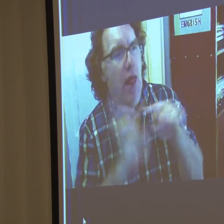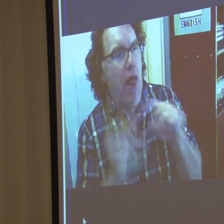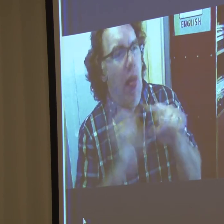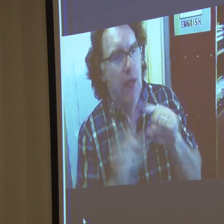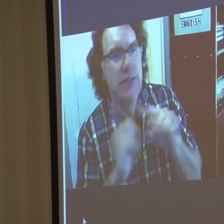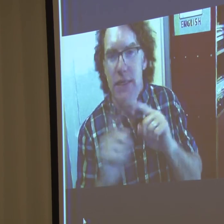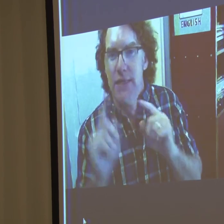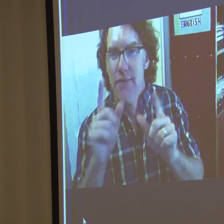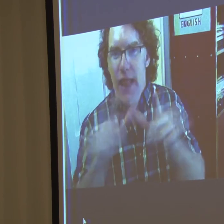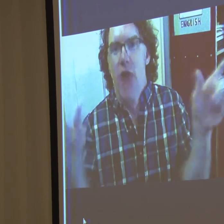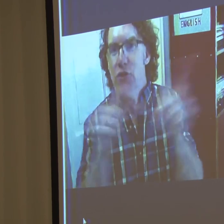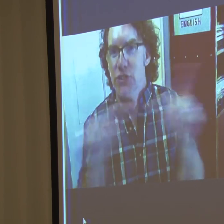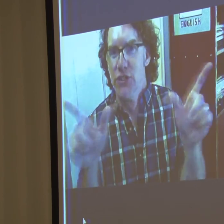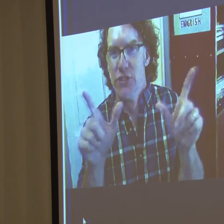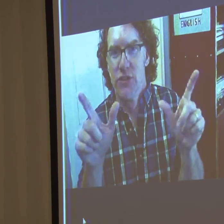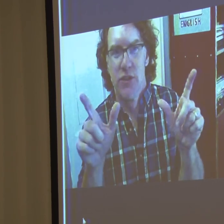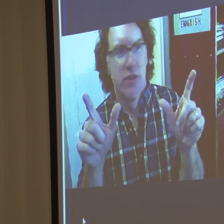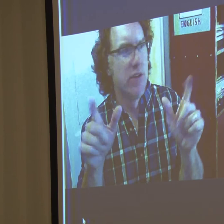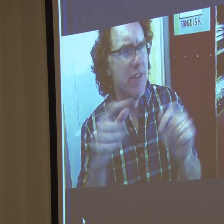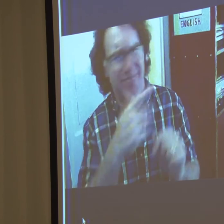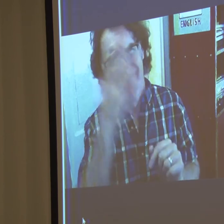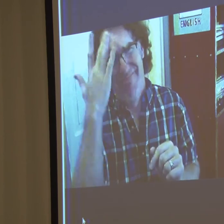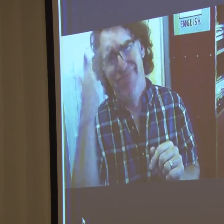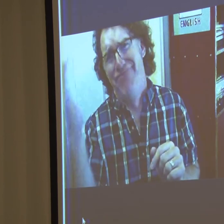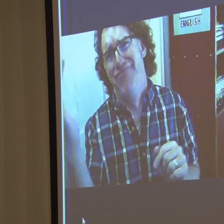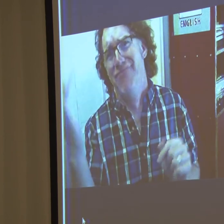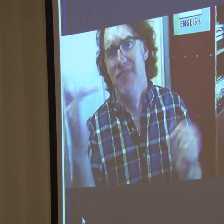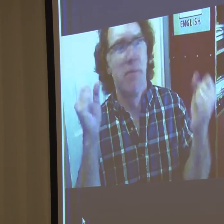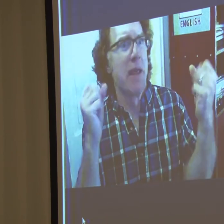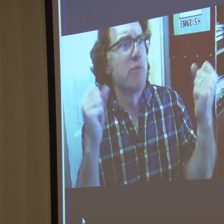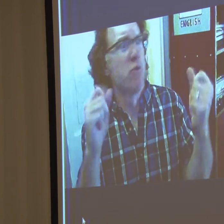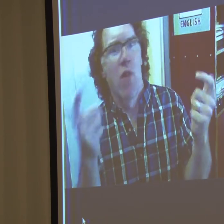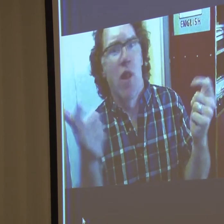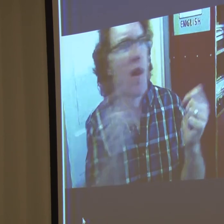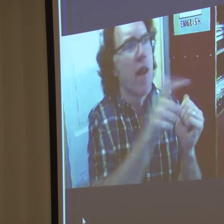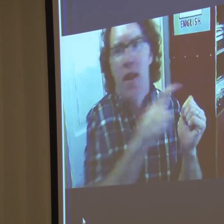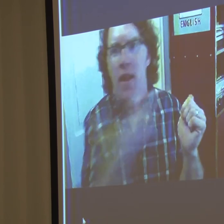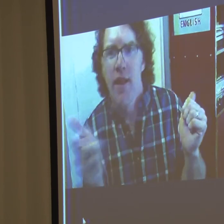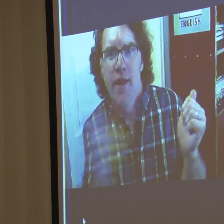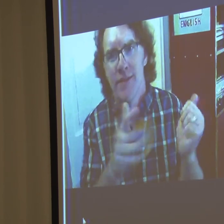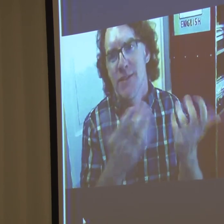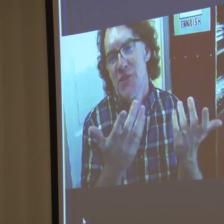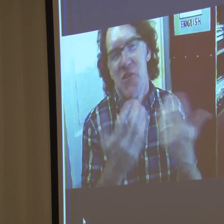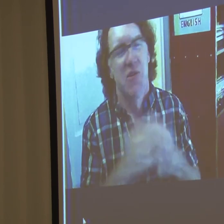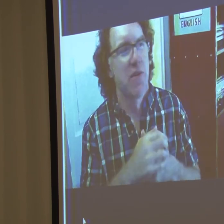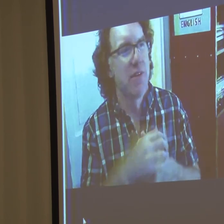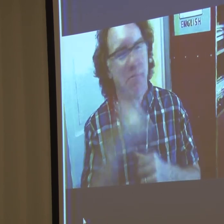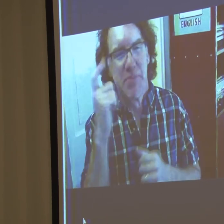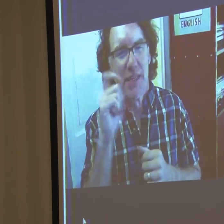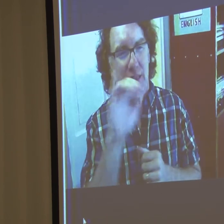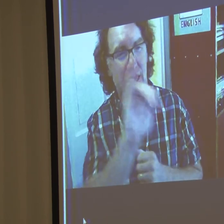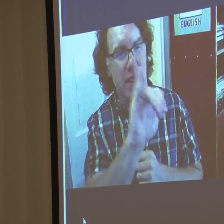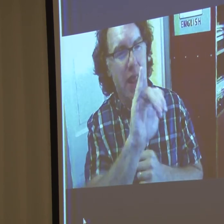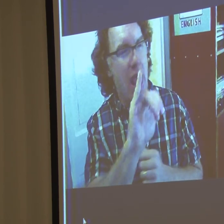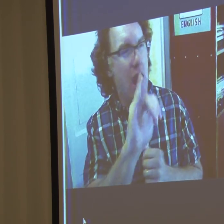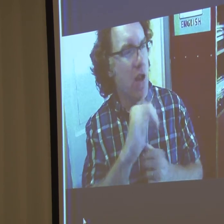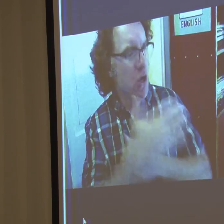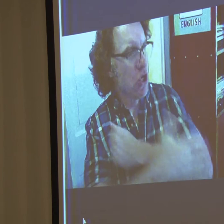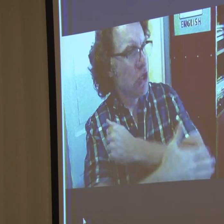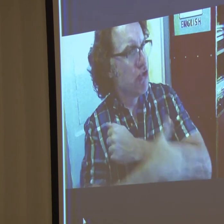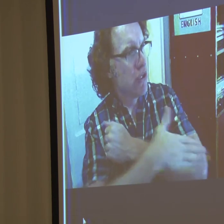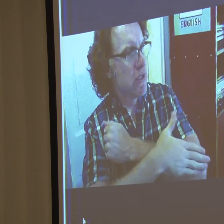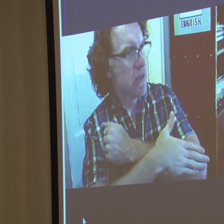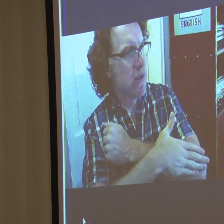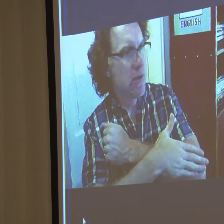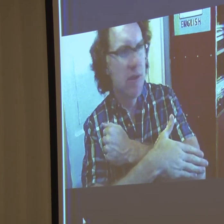English. But each of them have their own sign language. So, it's dependent